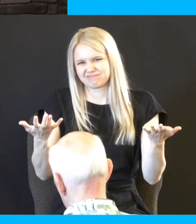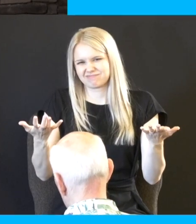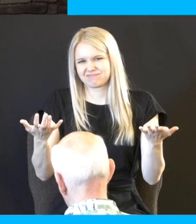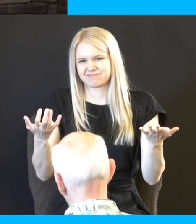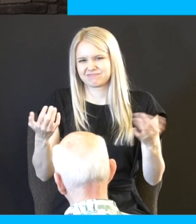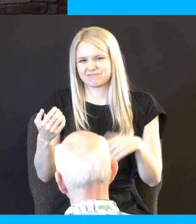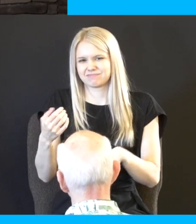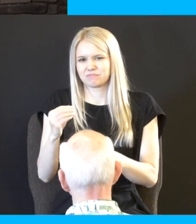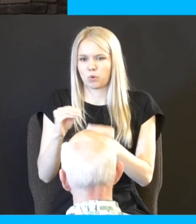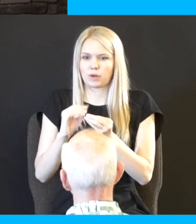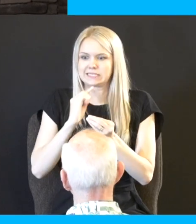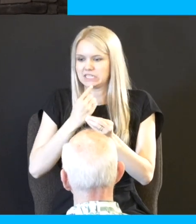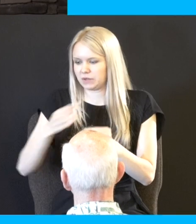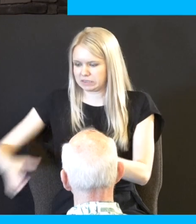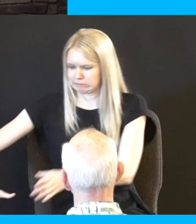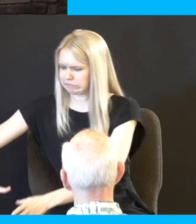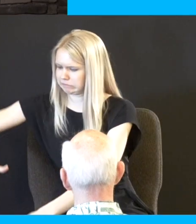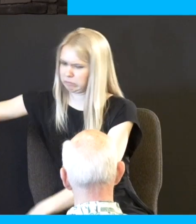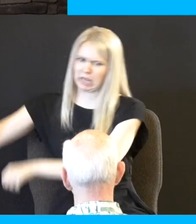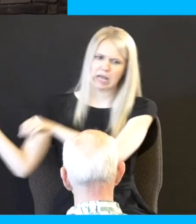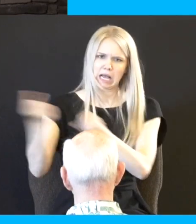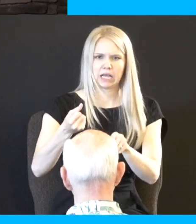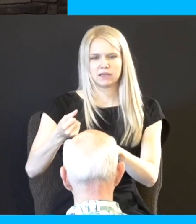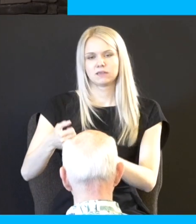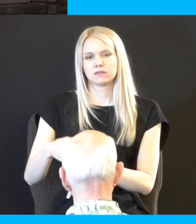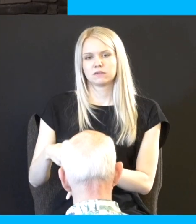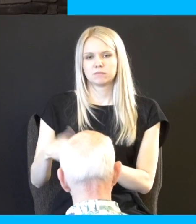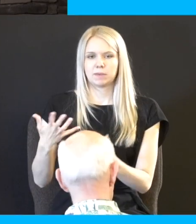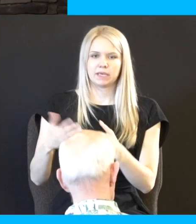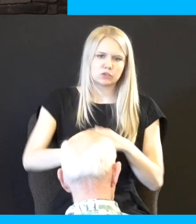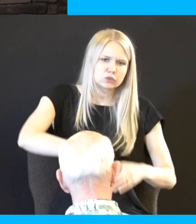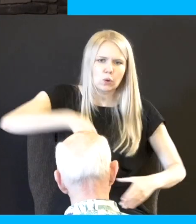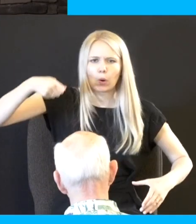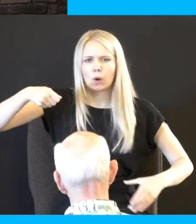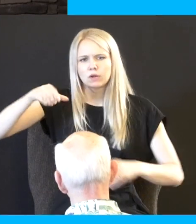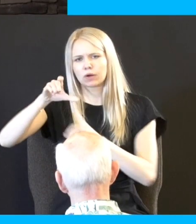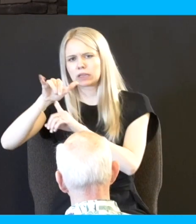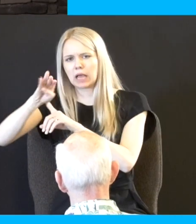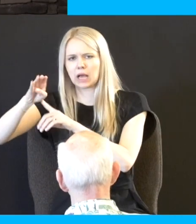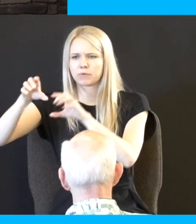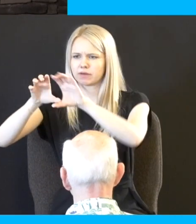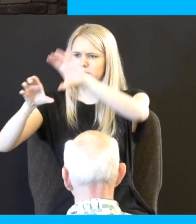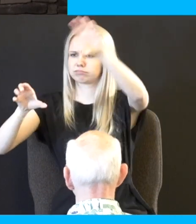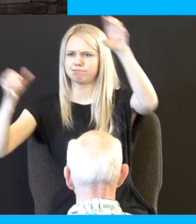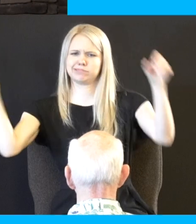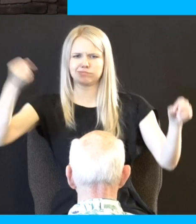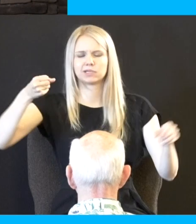more serious if you're going to go try and wipe somebody out than your staff you bring a sword you bring a club you bring whatever a spear with a sharp edge but this is the idea of a